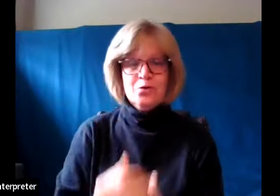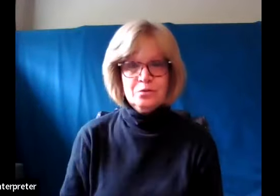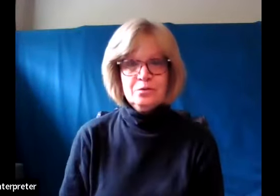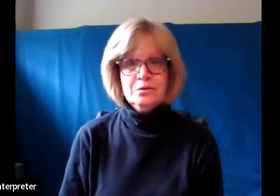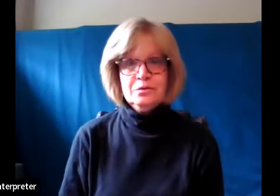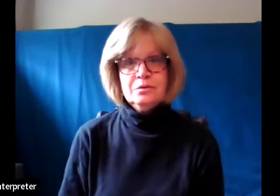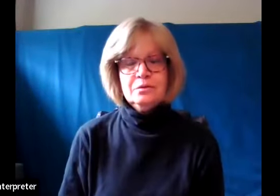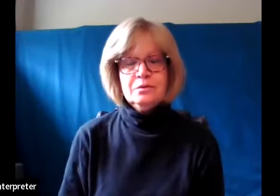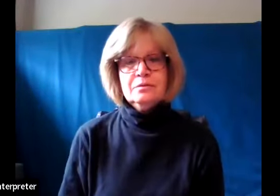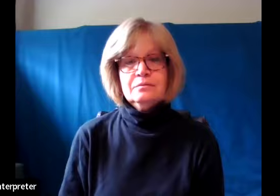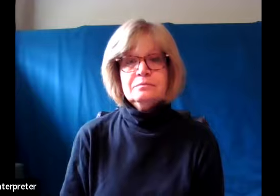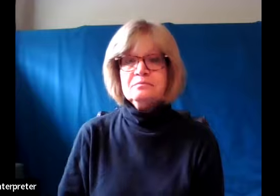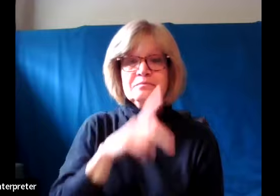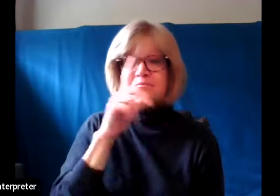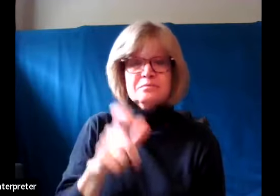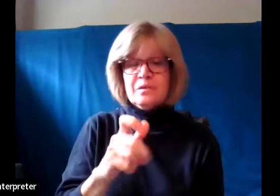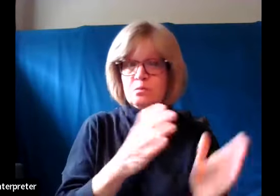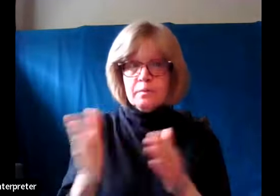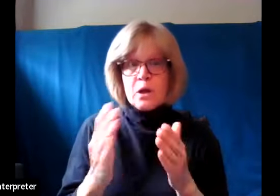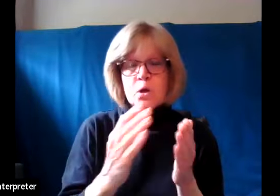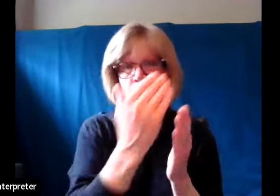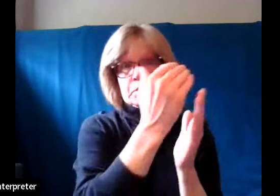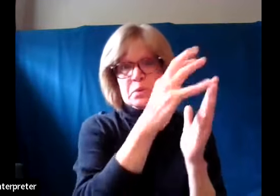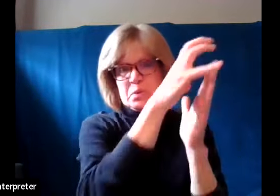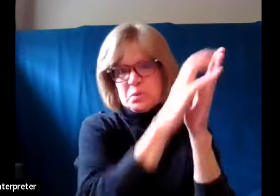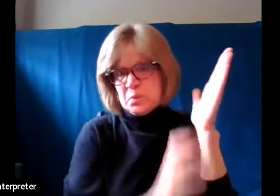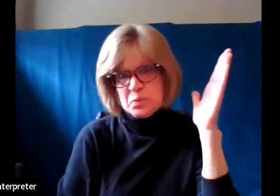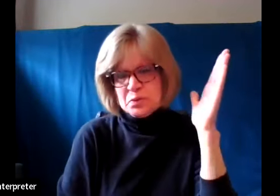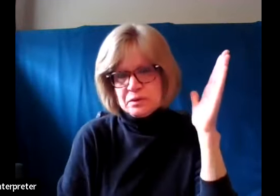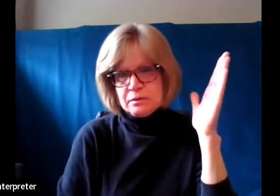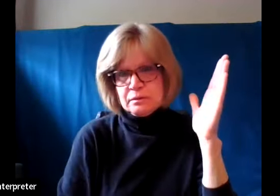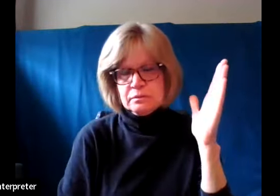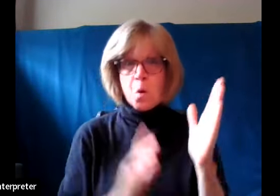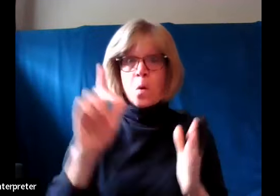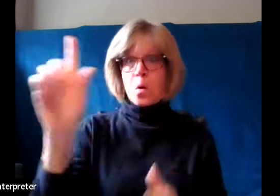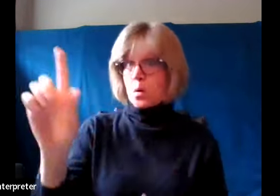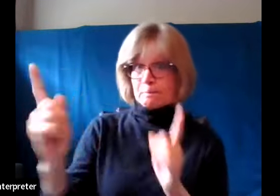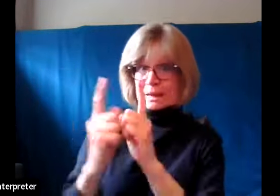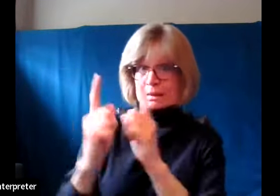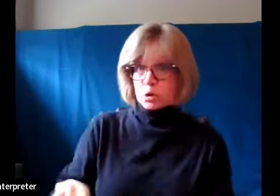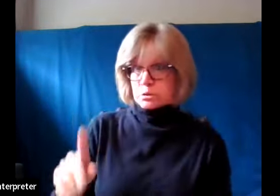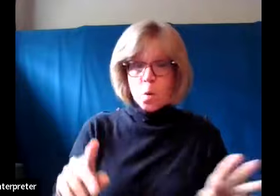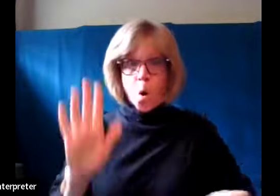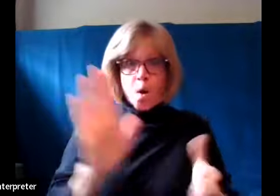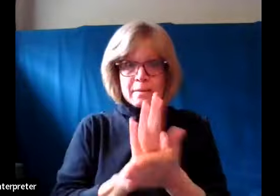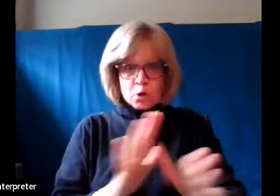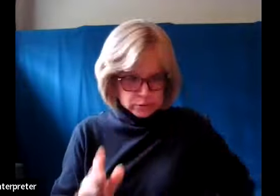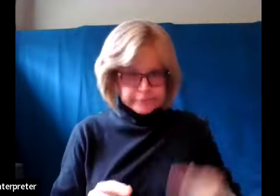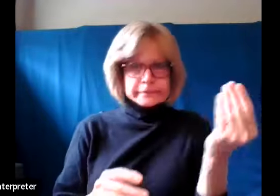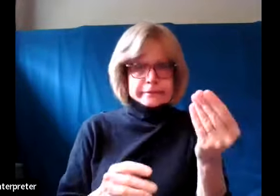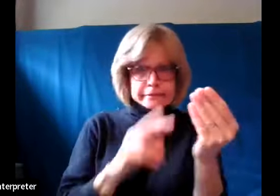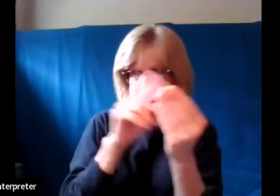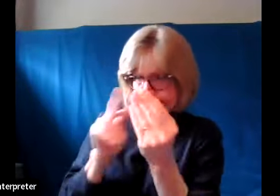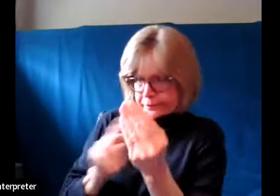And we don't even need to prepare a script for this in advance, okay, we don't need to whip out a piece of paper and read it. Because our